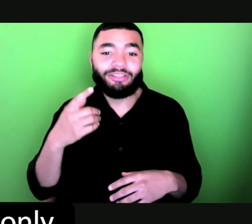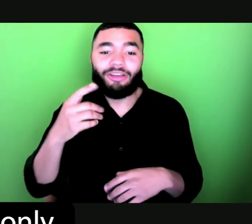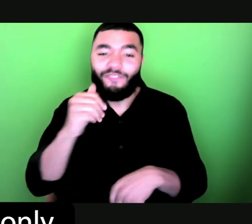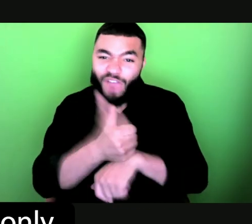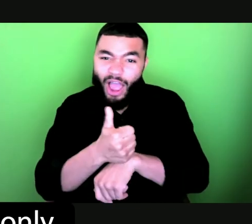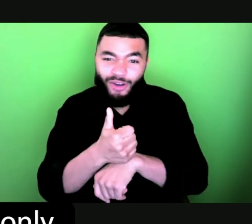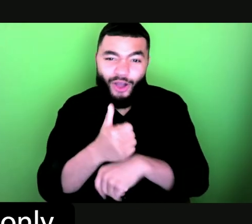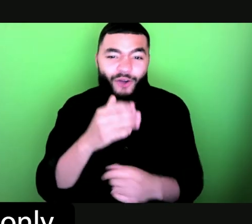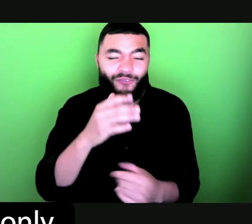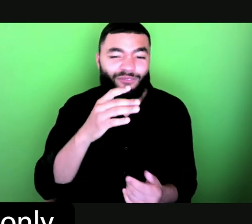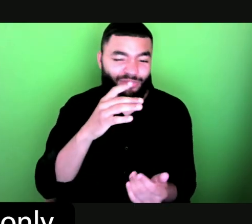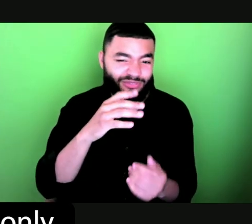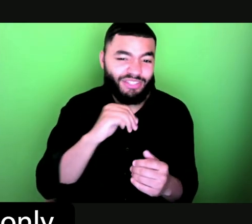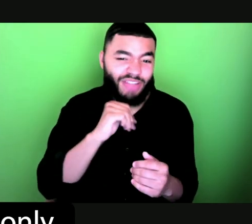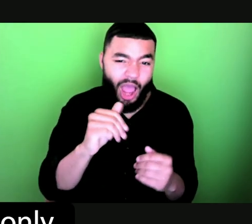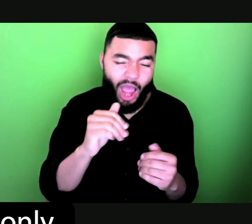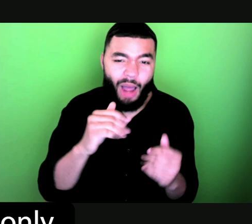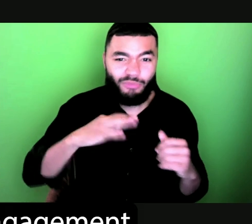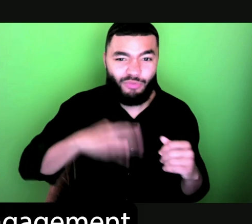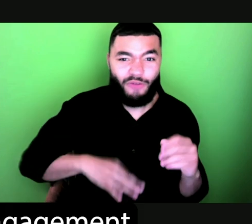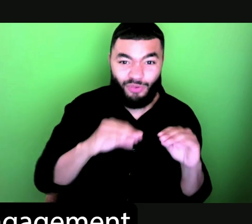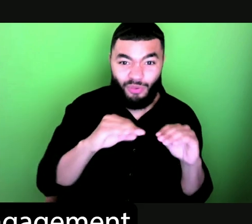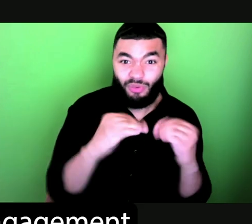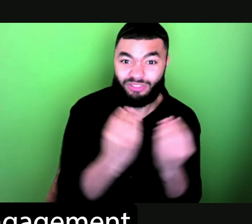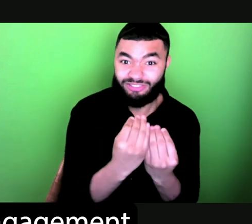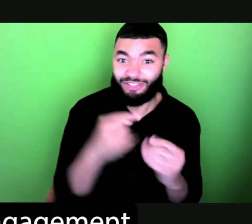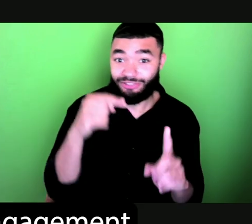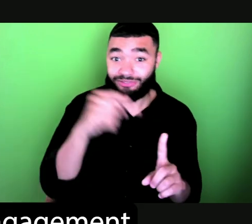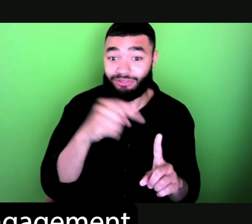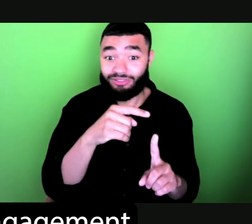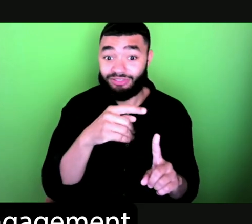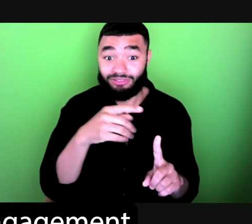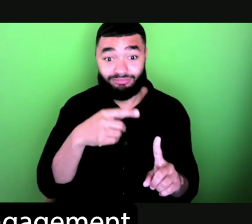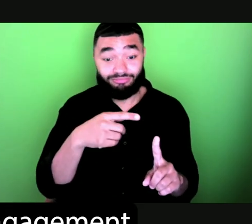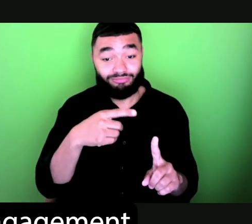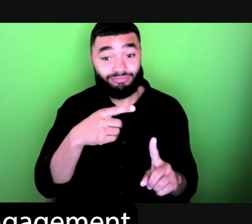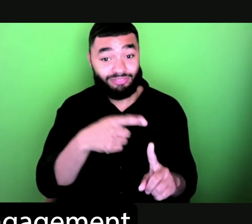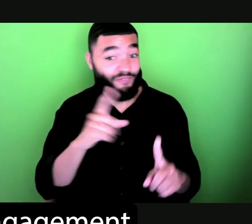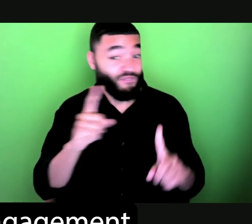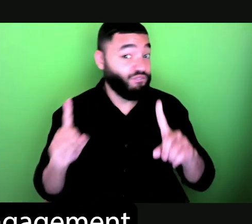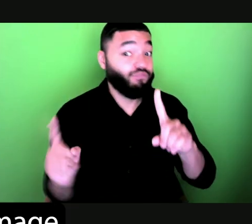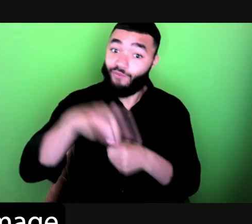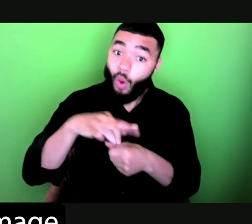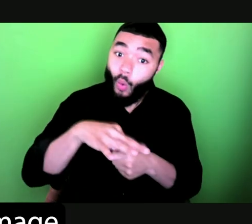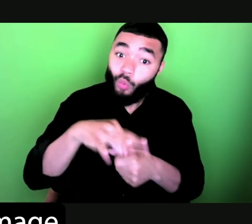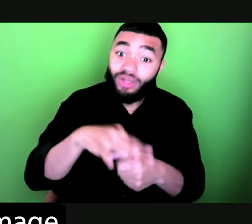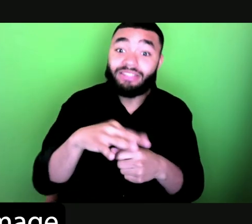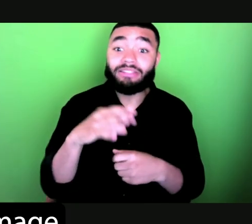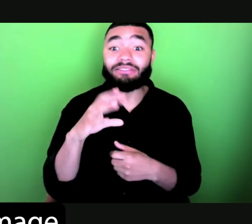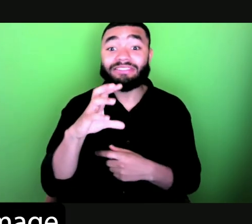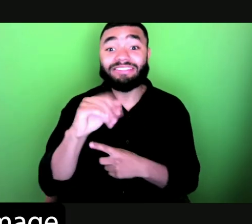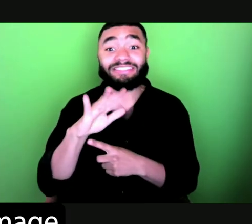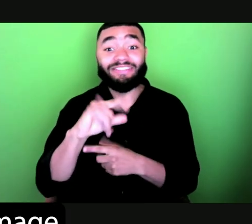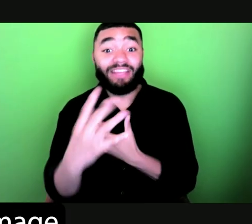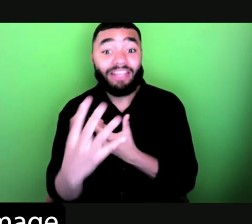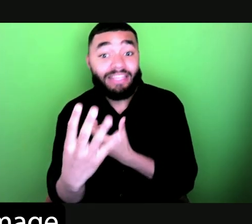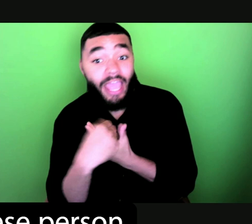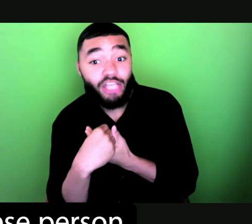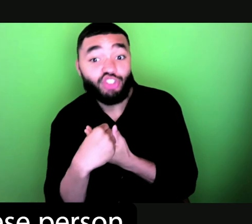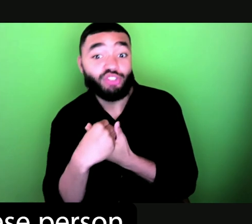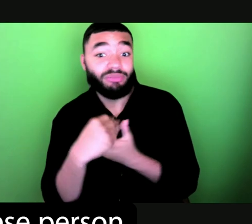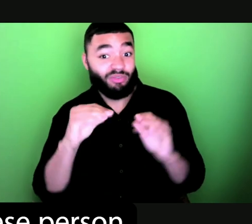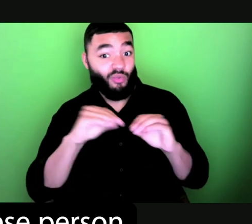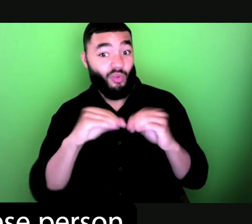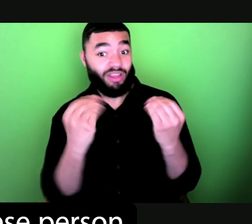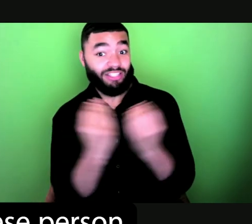first and only BIPOC disability-led voting and civic engagement organization in Deanna. For a quick image description, I'm